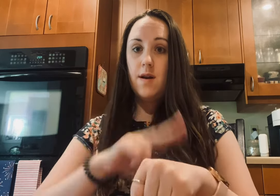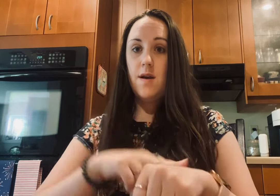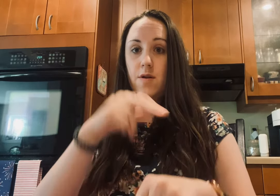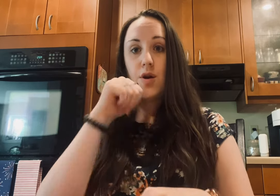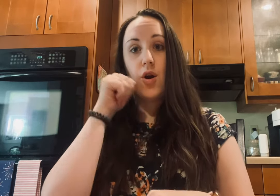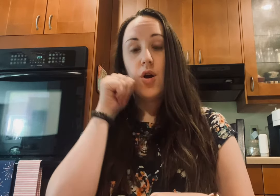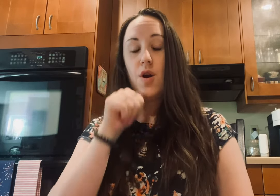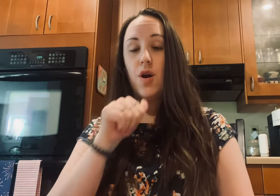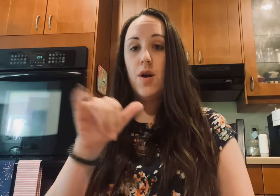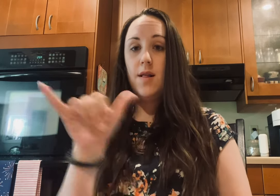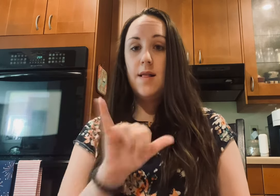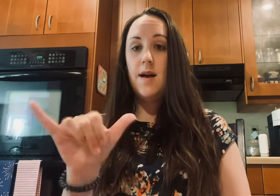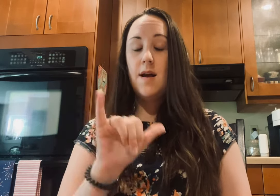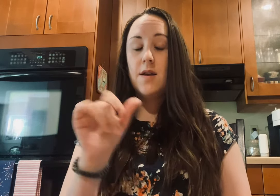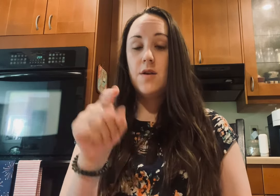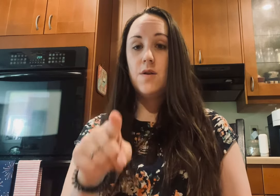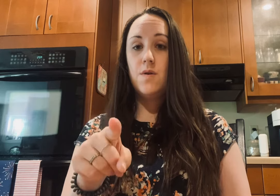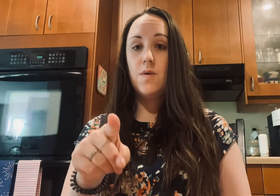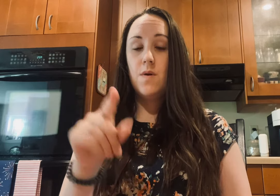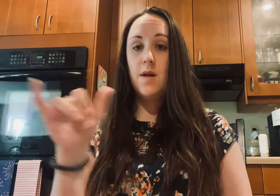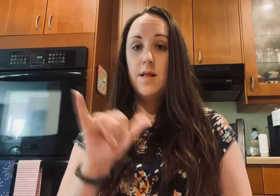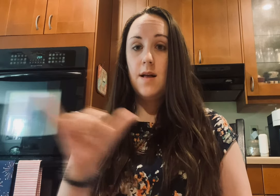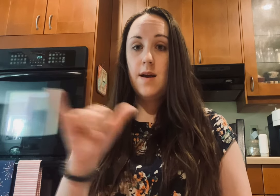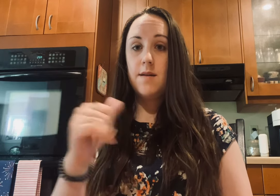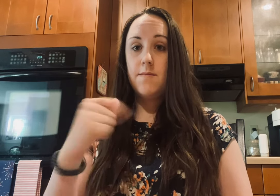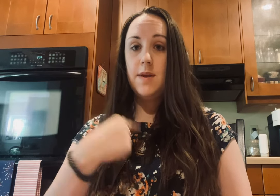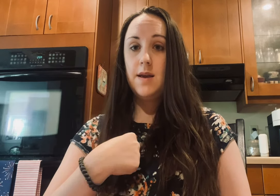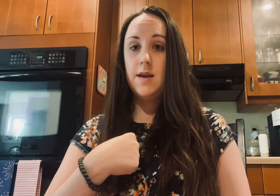girl Like you Like me